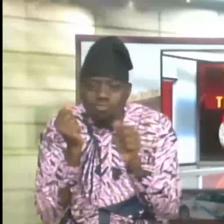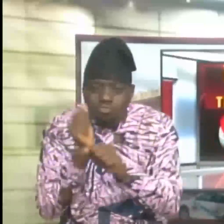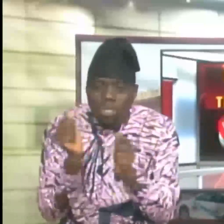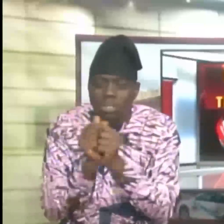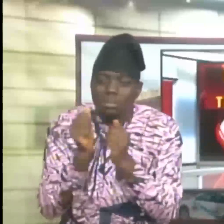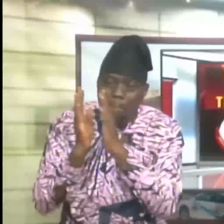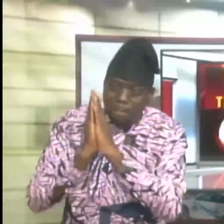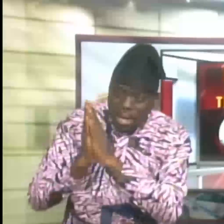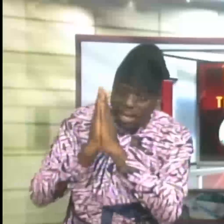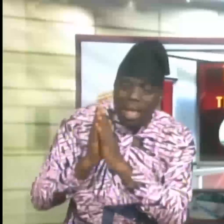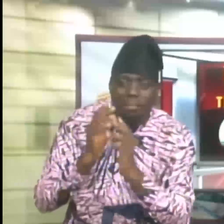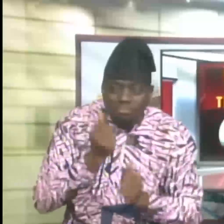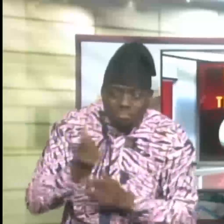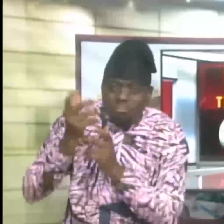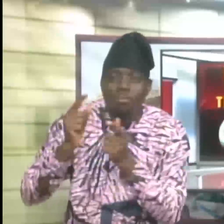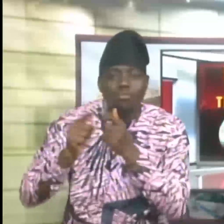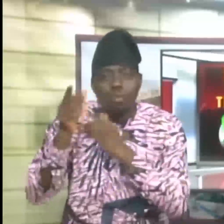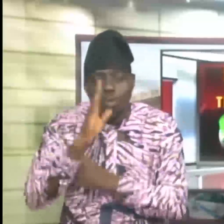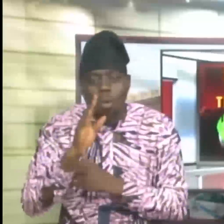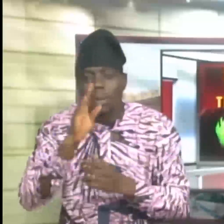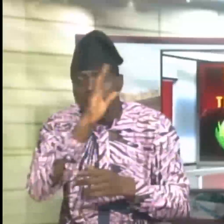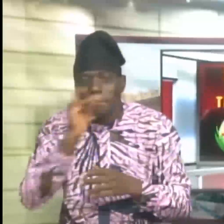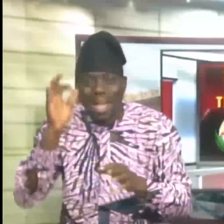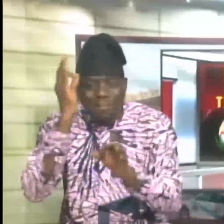devotion to God by millions of faithful around the world.